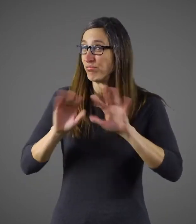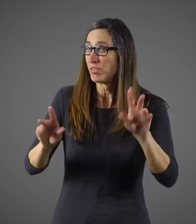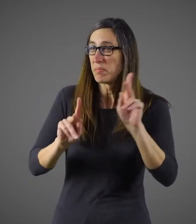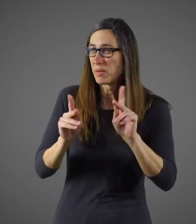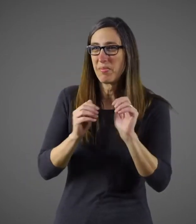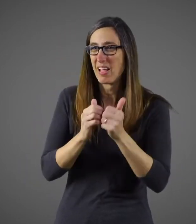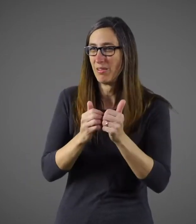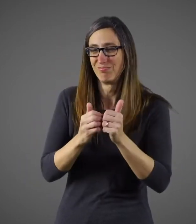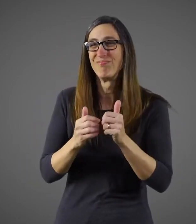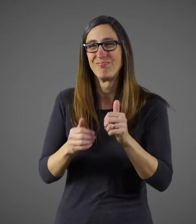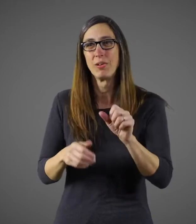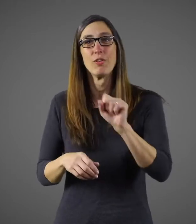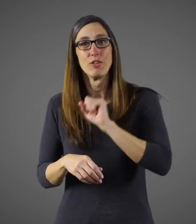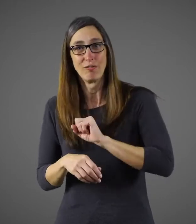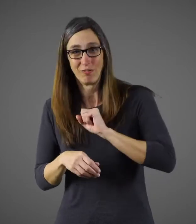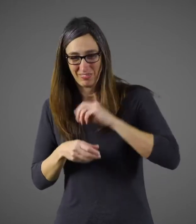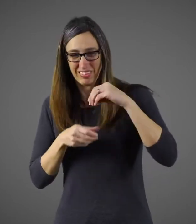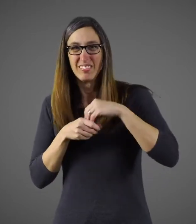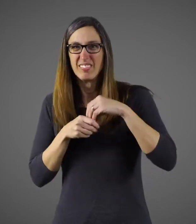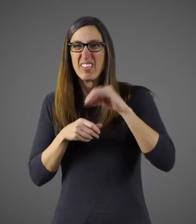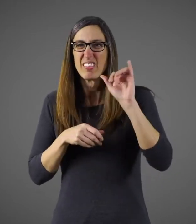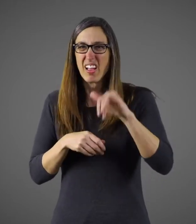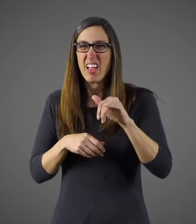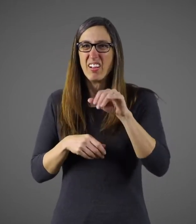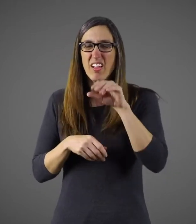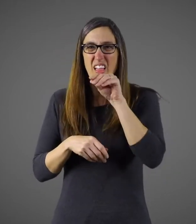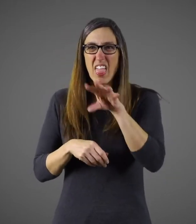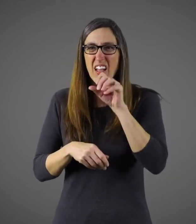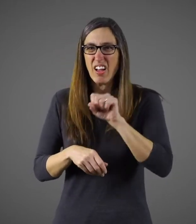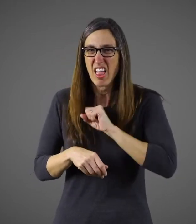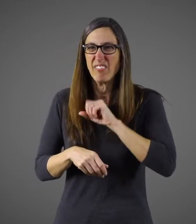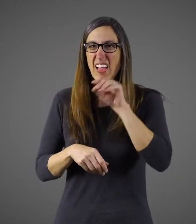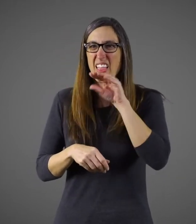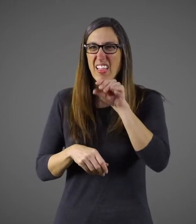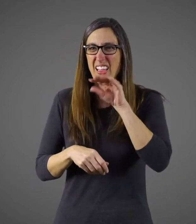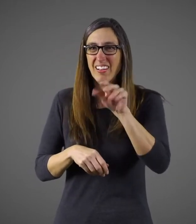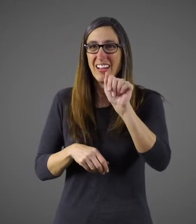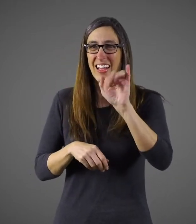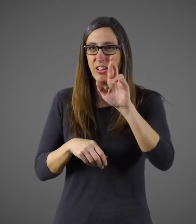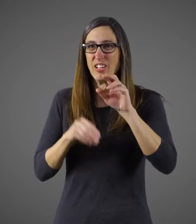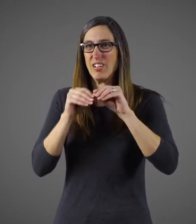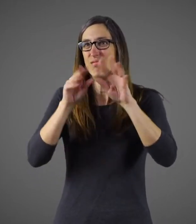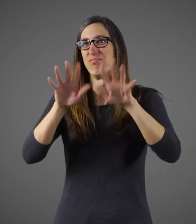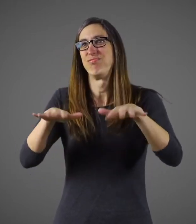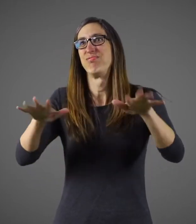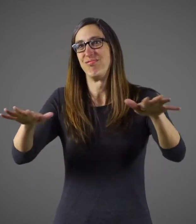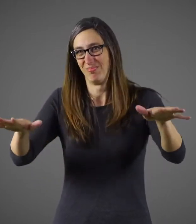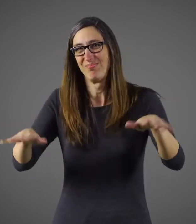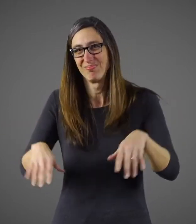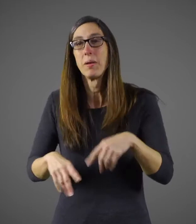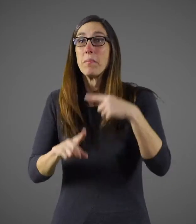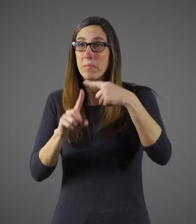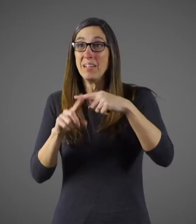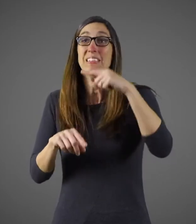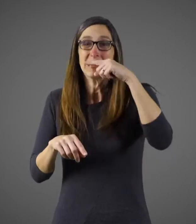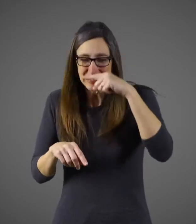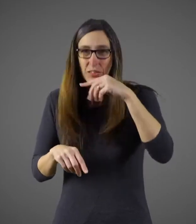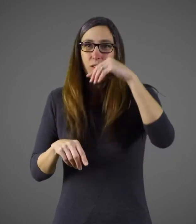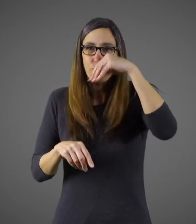spreads from people to each other through the air. One way is when we cough. Coughs are bringing air with the virus out of our lungs, so